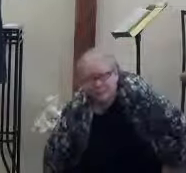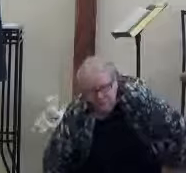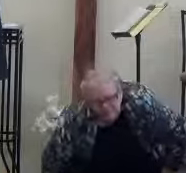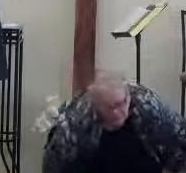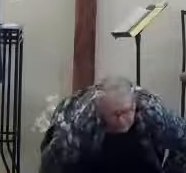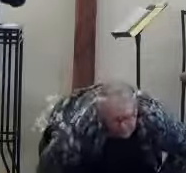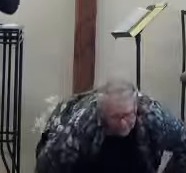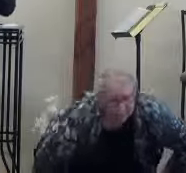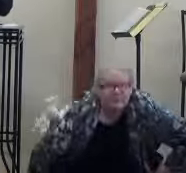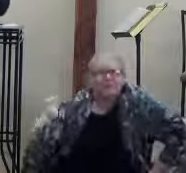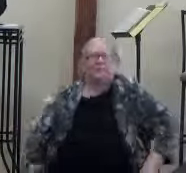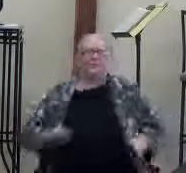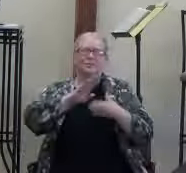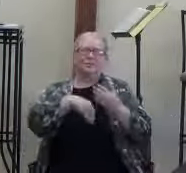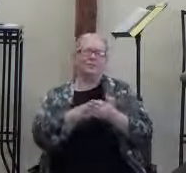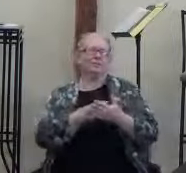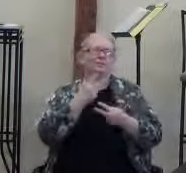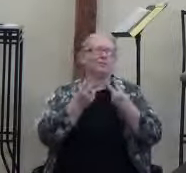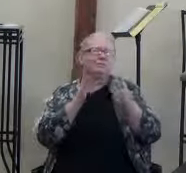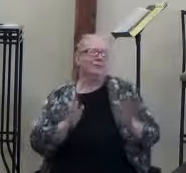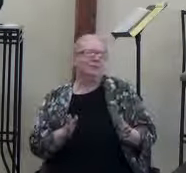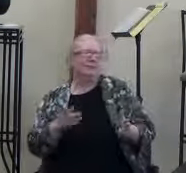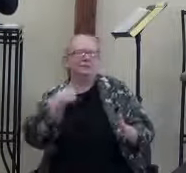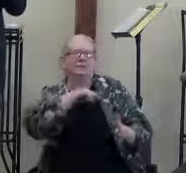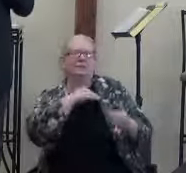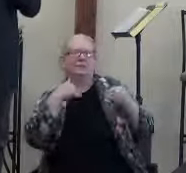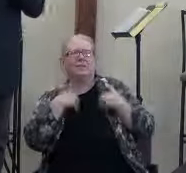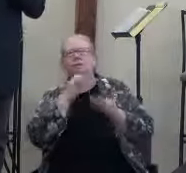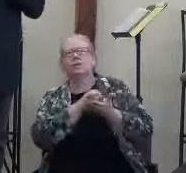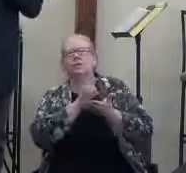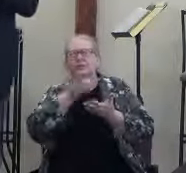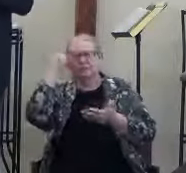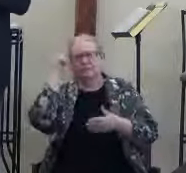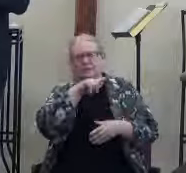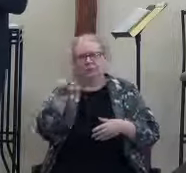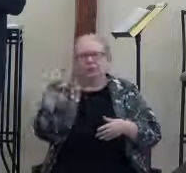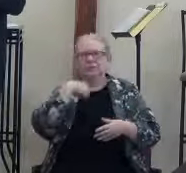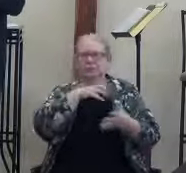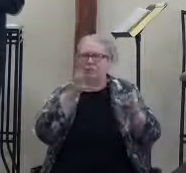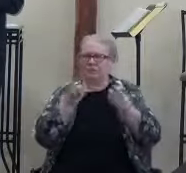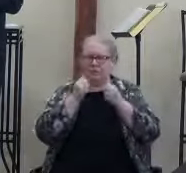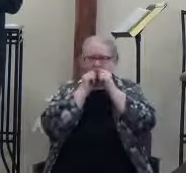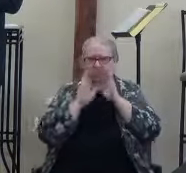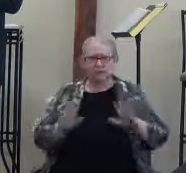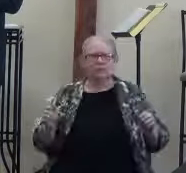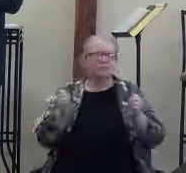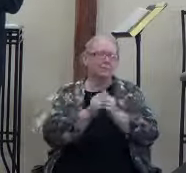new today, we've got a gift mug for you, so we don't want you leaving without one. We want to bless you with a gift.